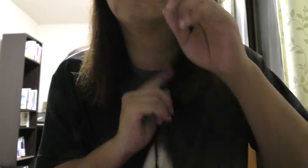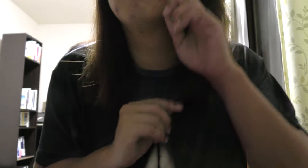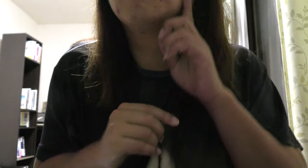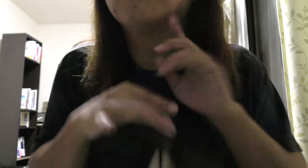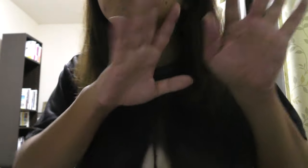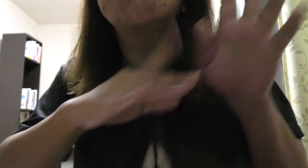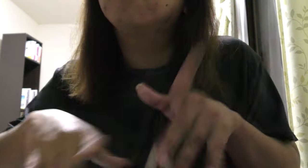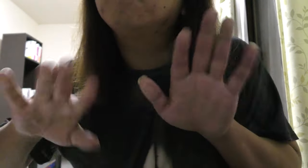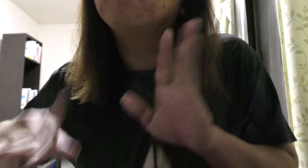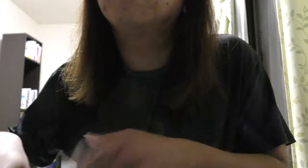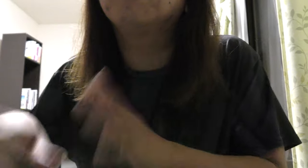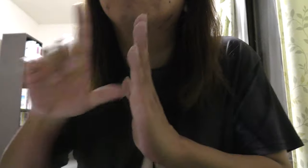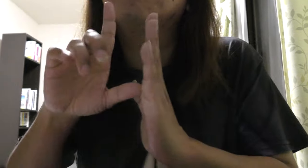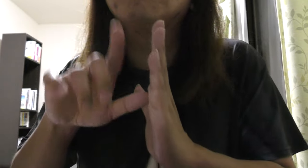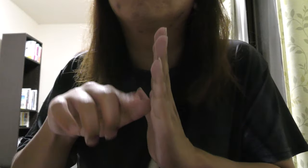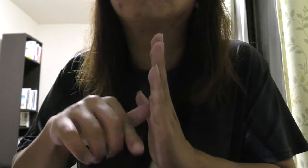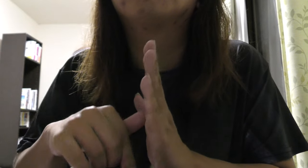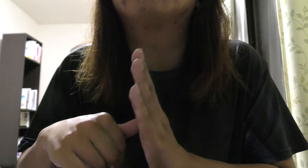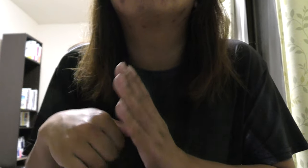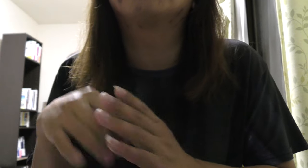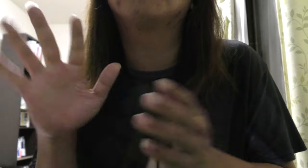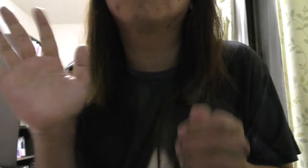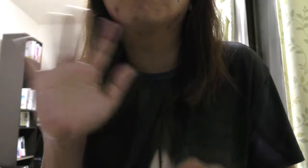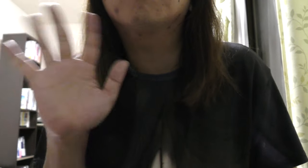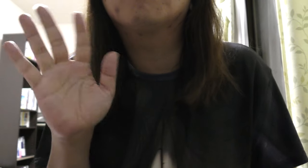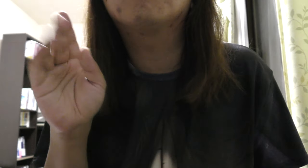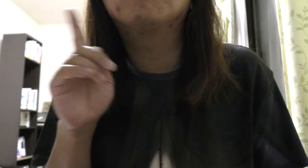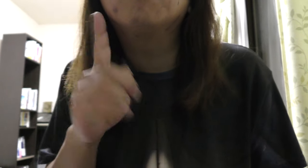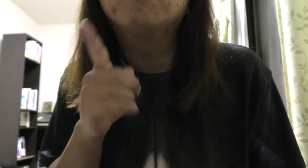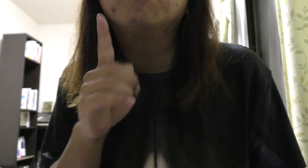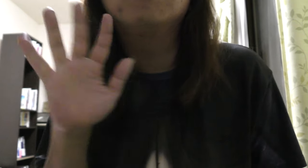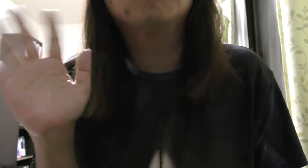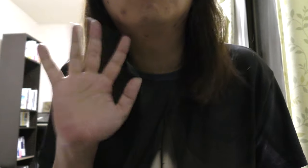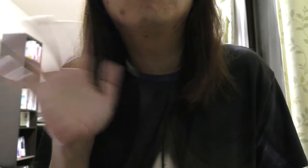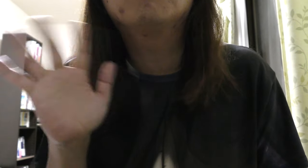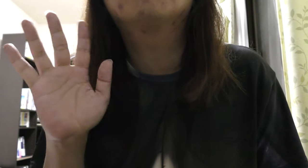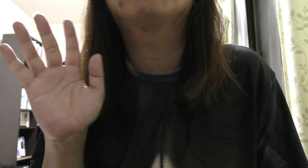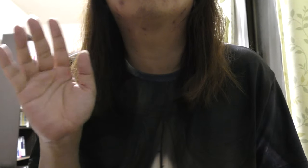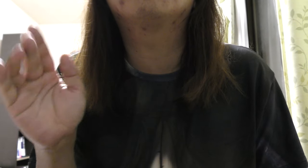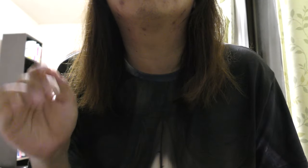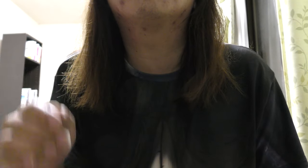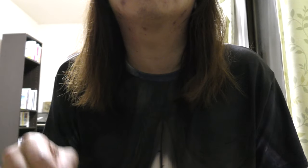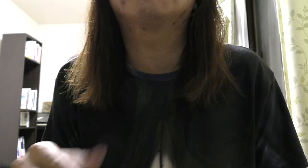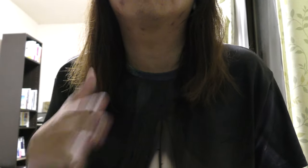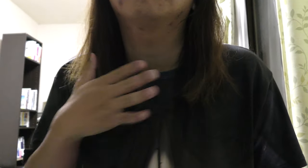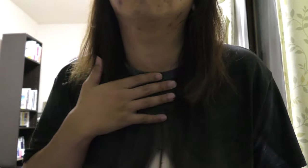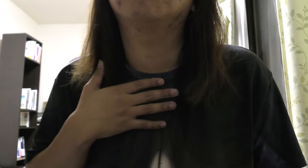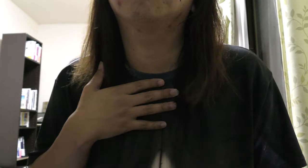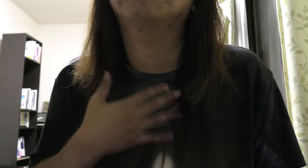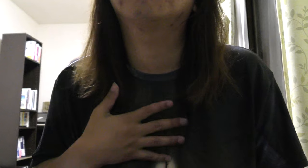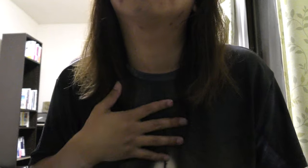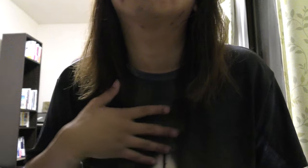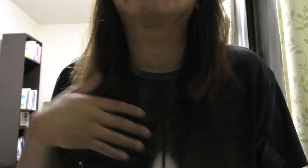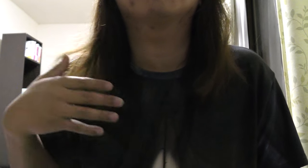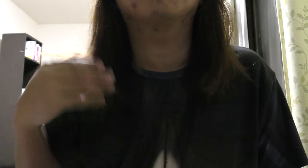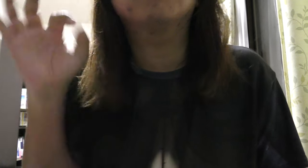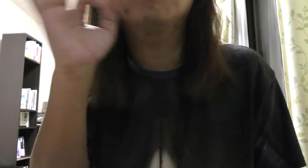clouds I'll say goodbye Try to love, try to